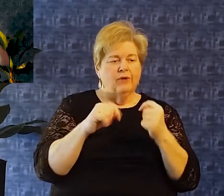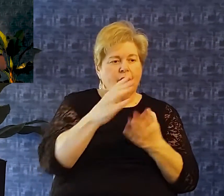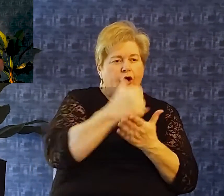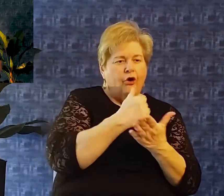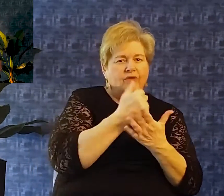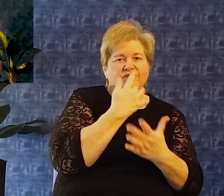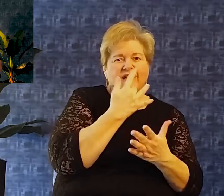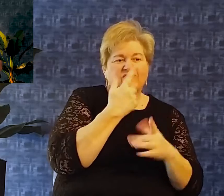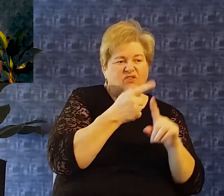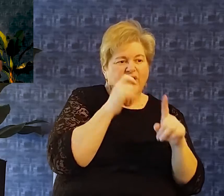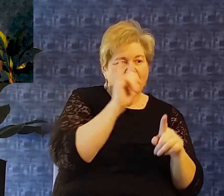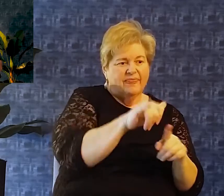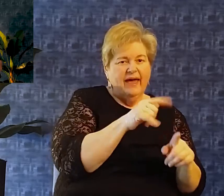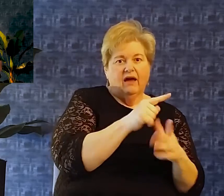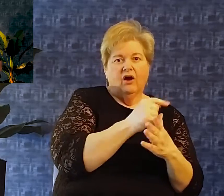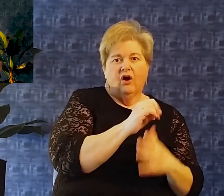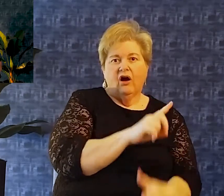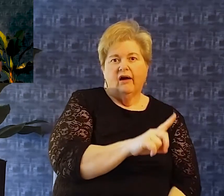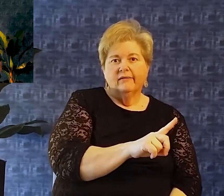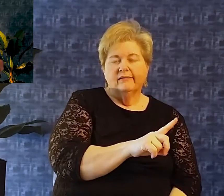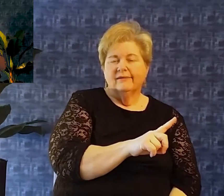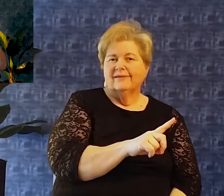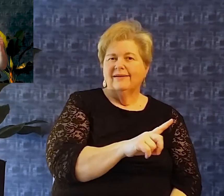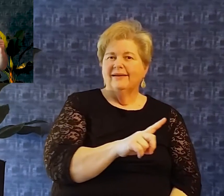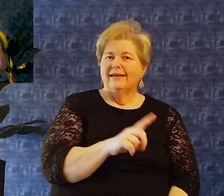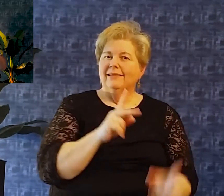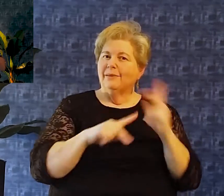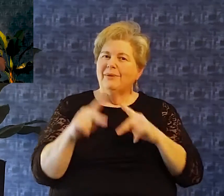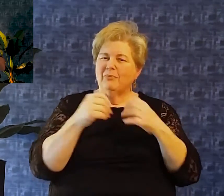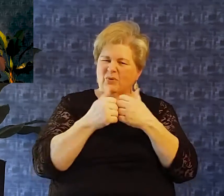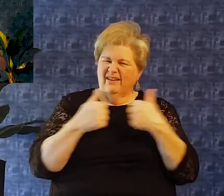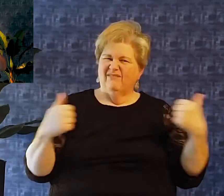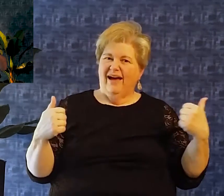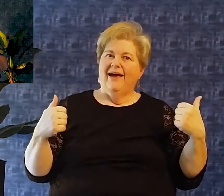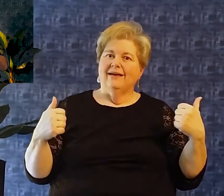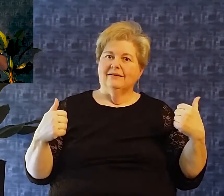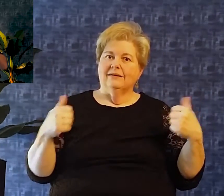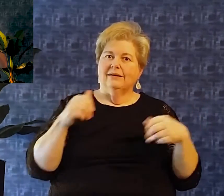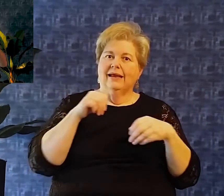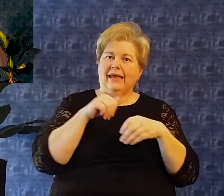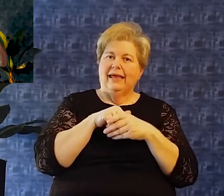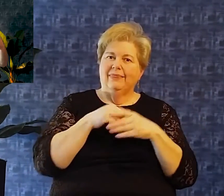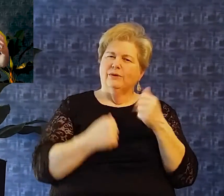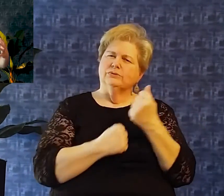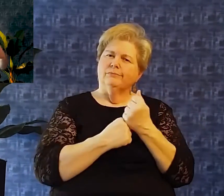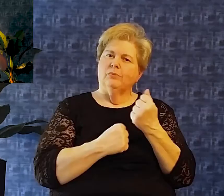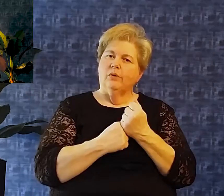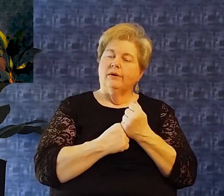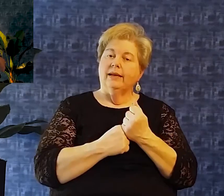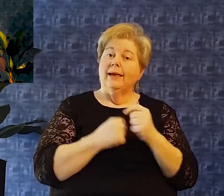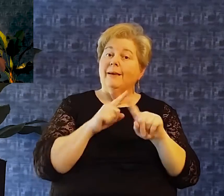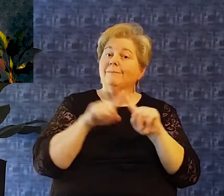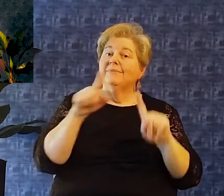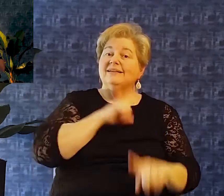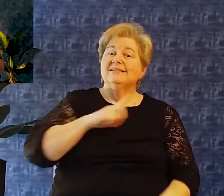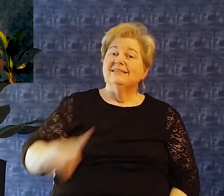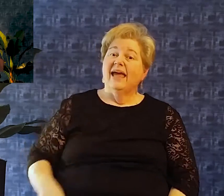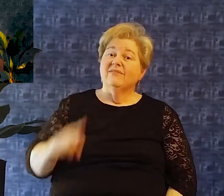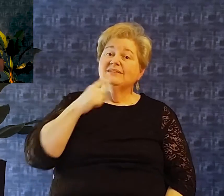trying to earn favor From this deity and that deity and they were torn they were divided in their allegiance god